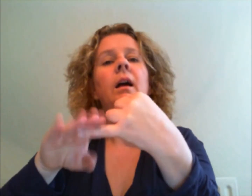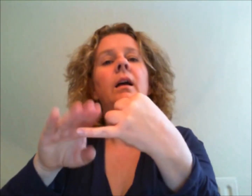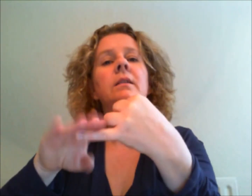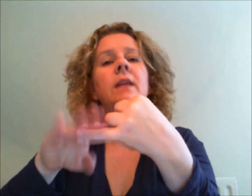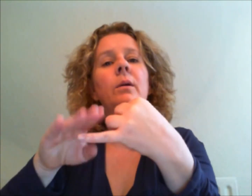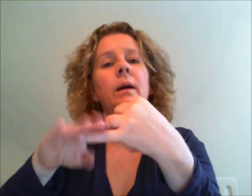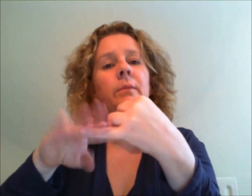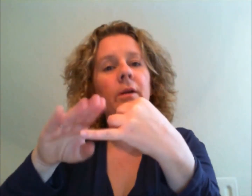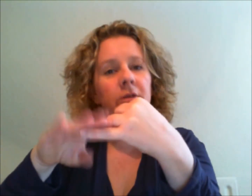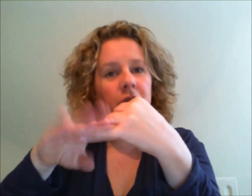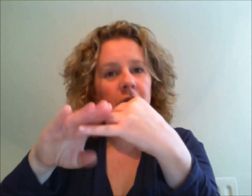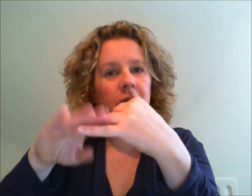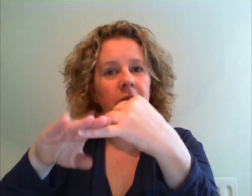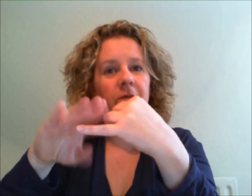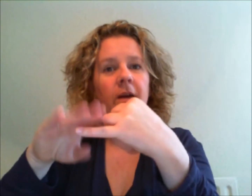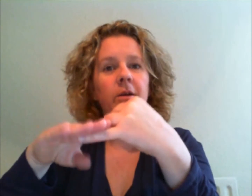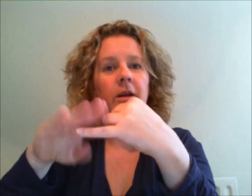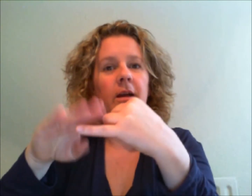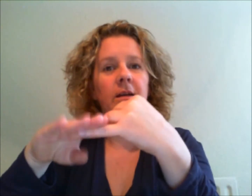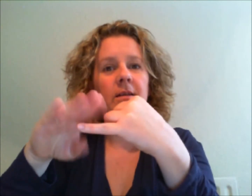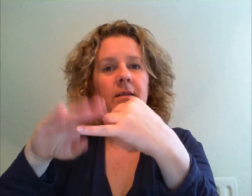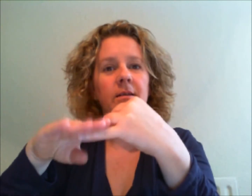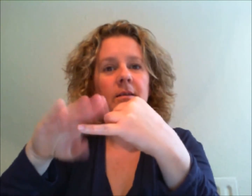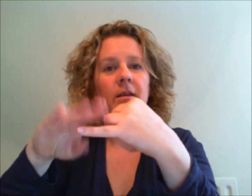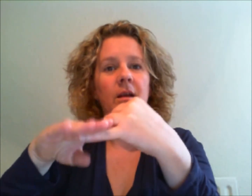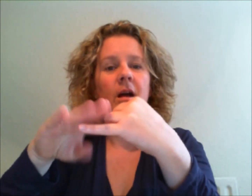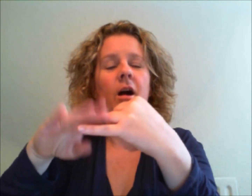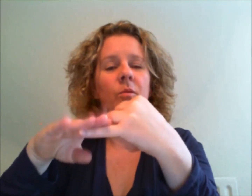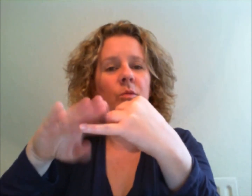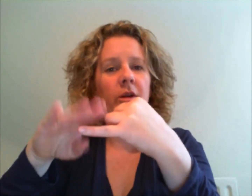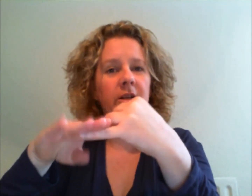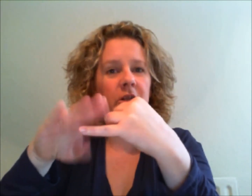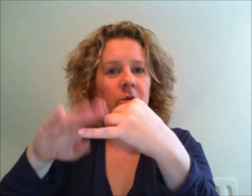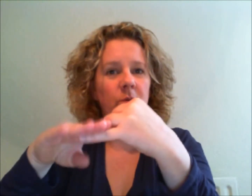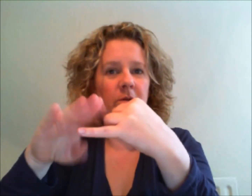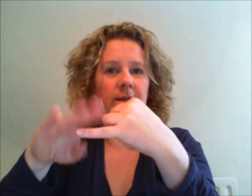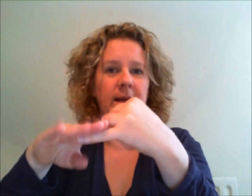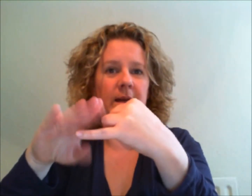fear I'm going to choose to focus on what I do want now